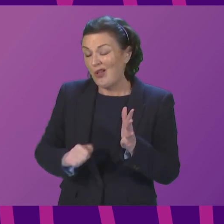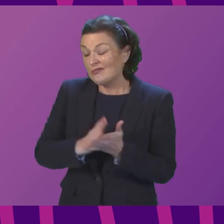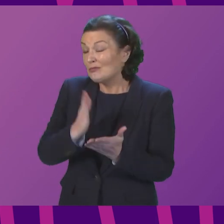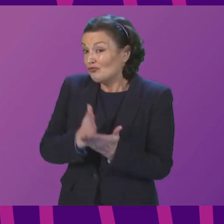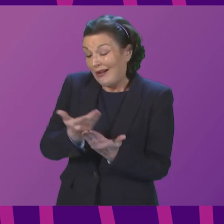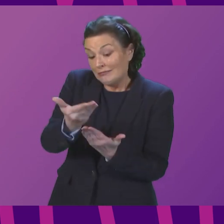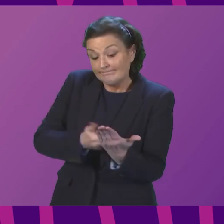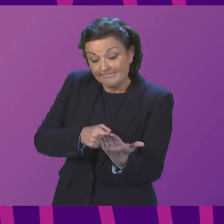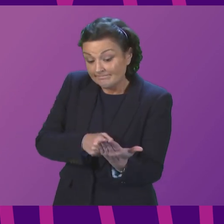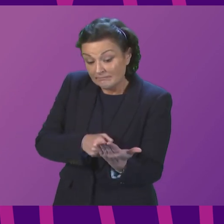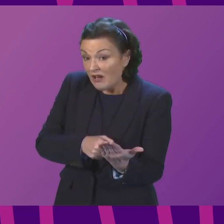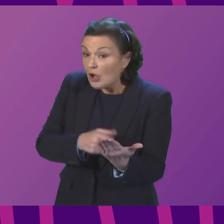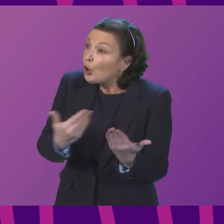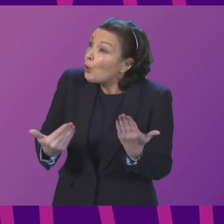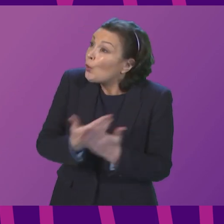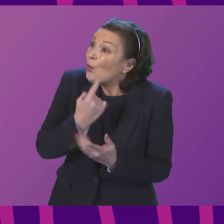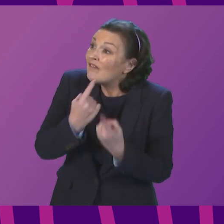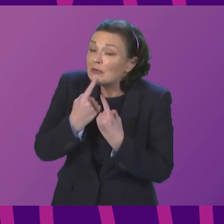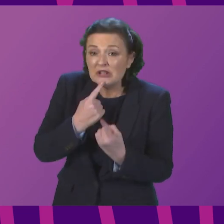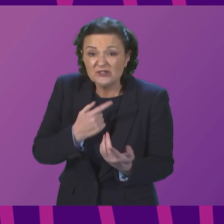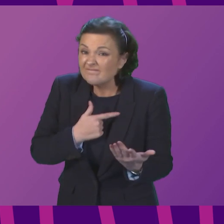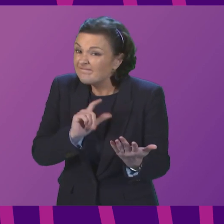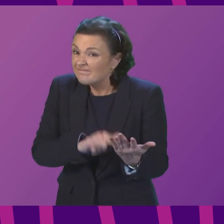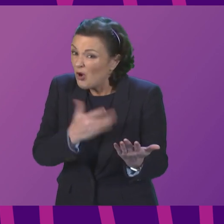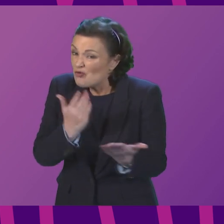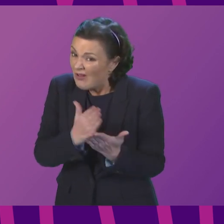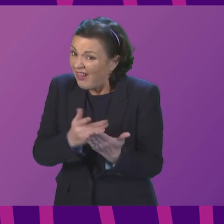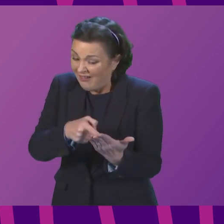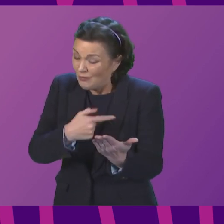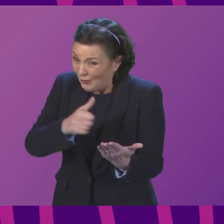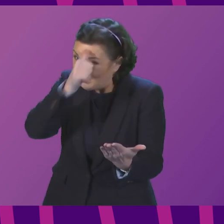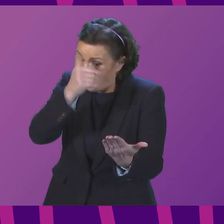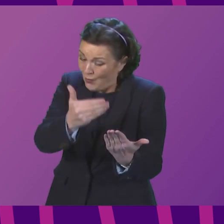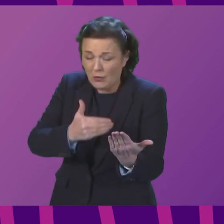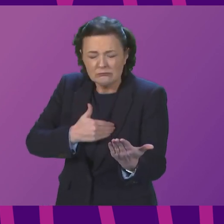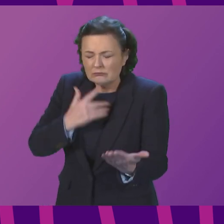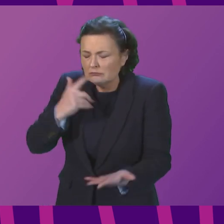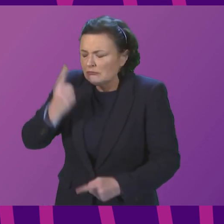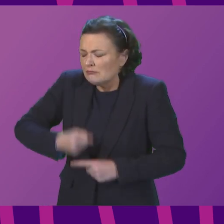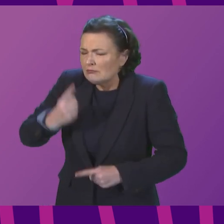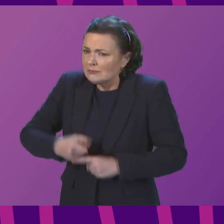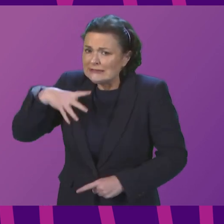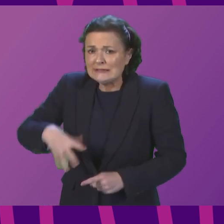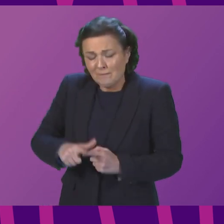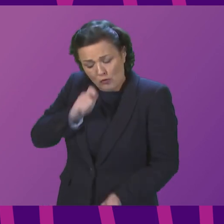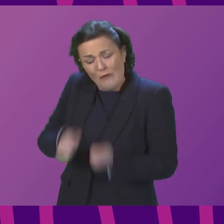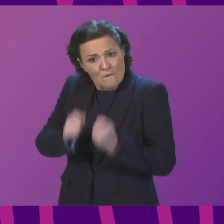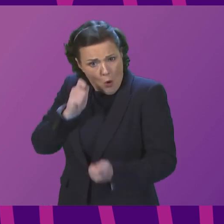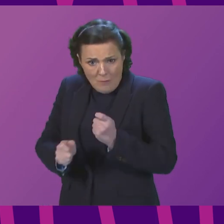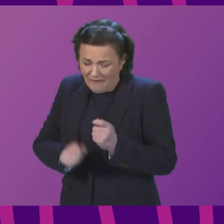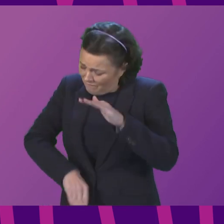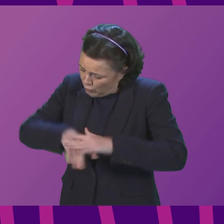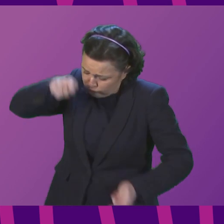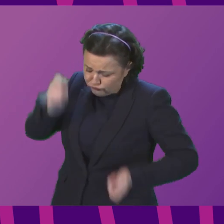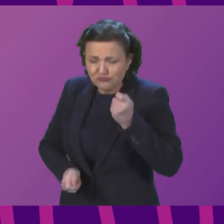anything that we all have not been aware of. There is an urgent need for reform of our social care services, and